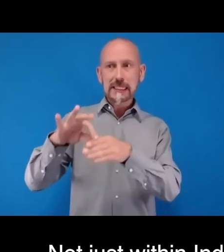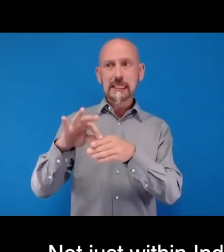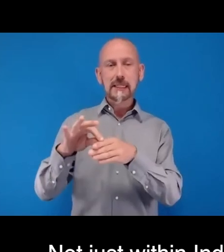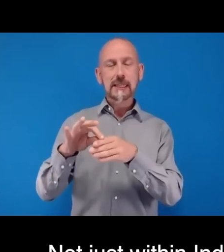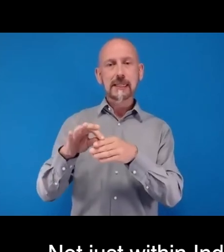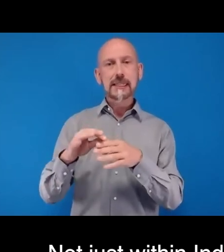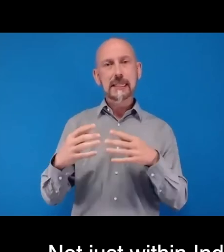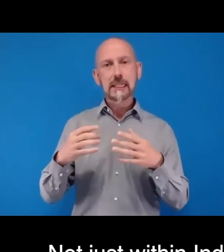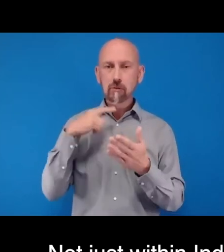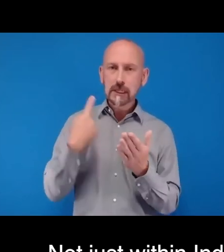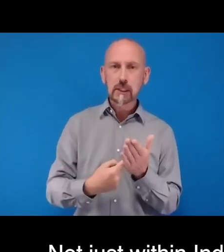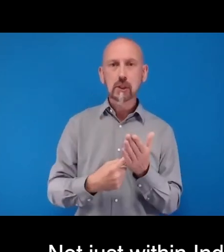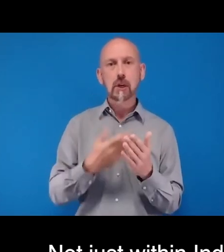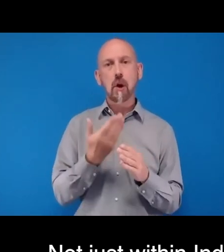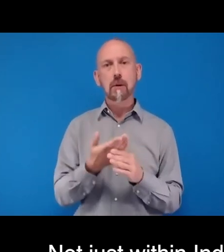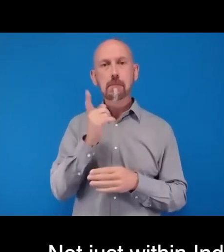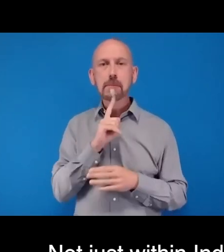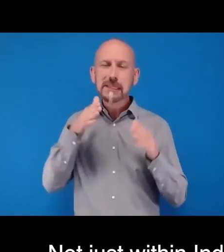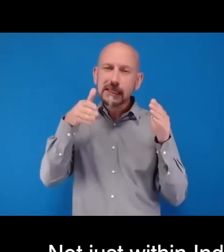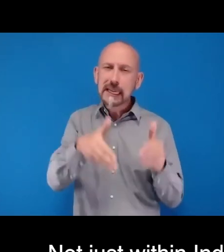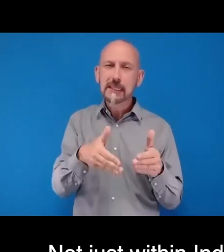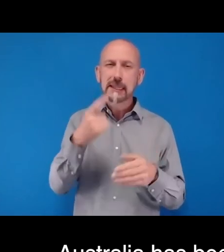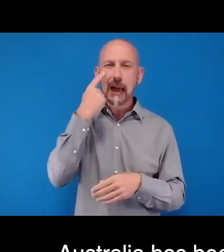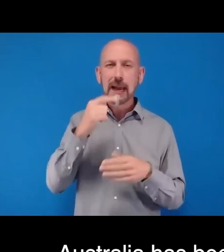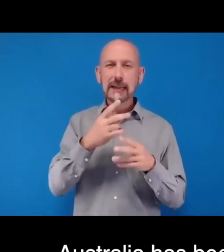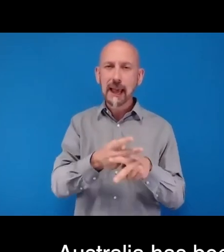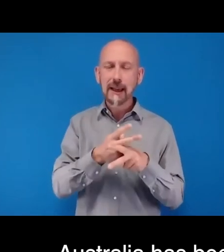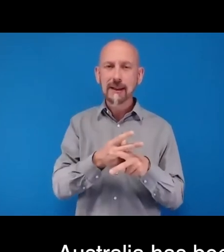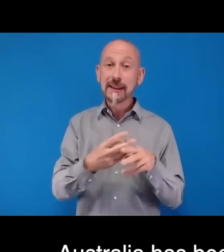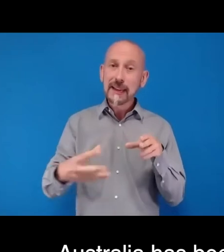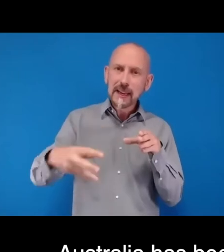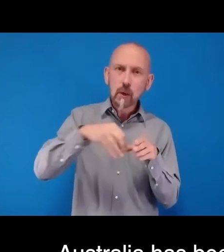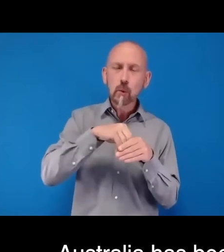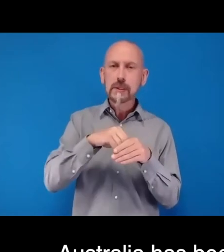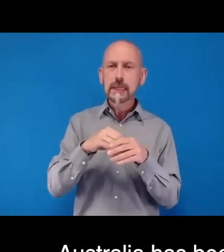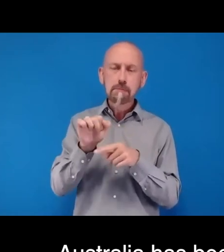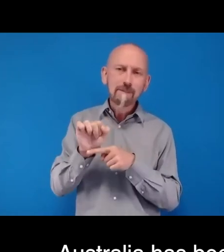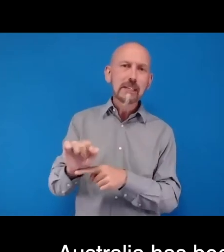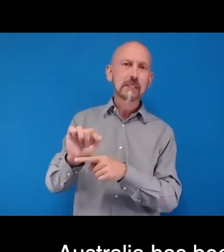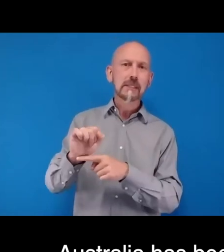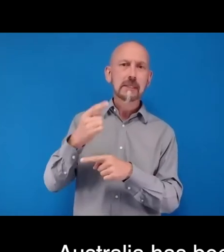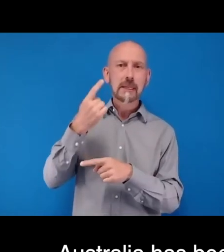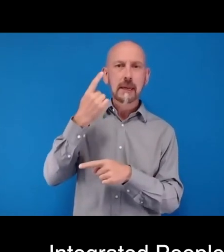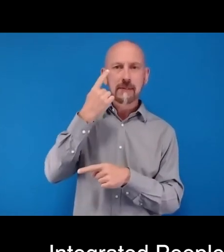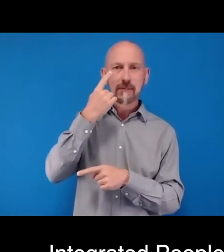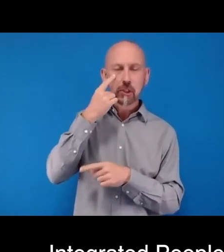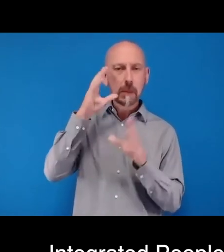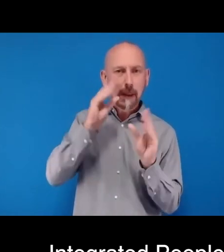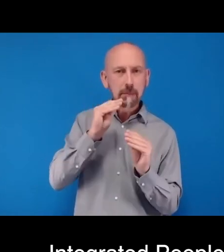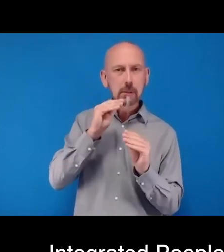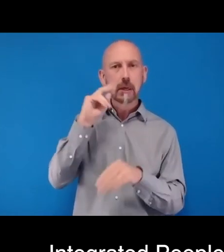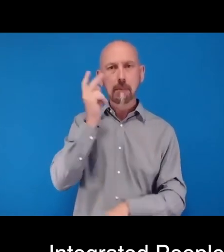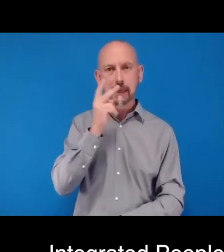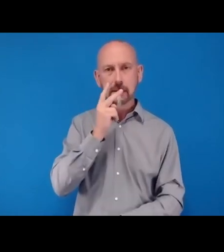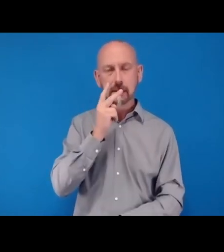people-centered eye care, including preventable vision impairment and blindness, which we did in 2020.